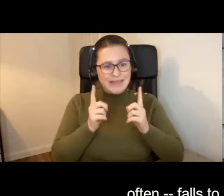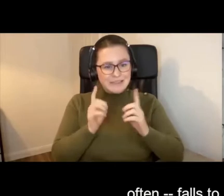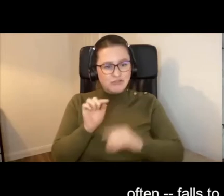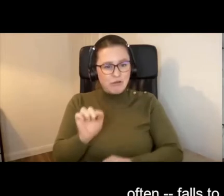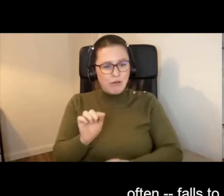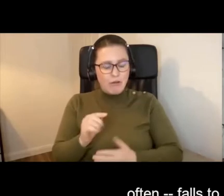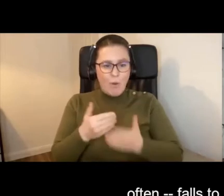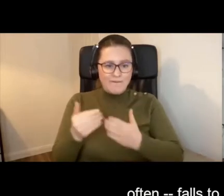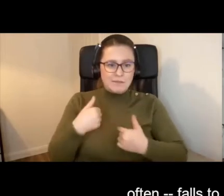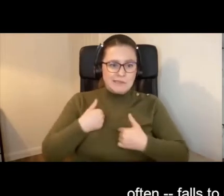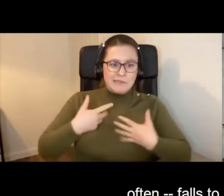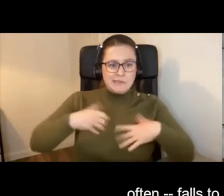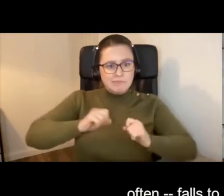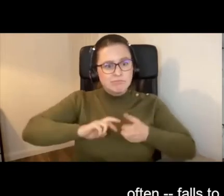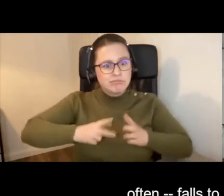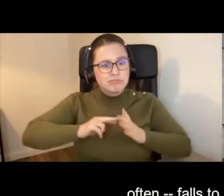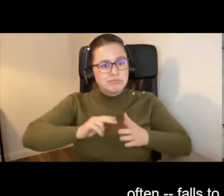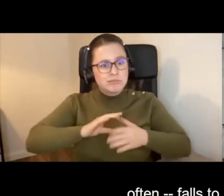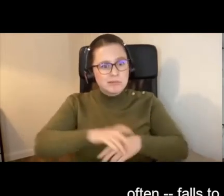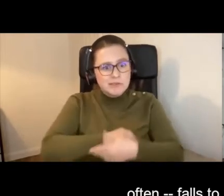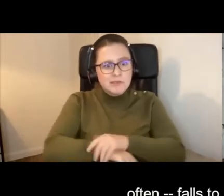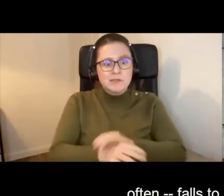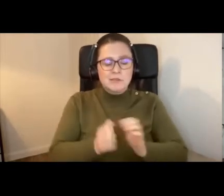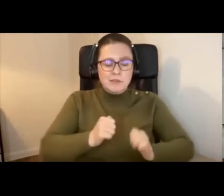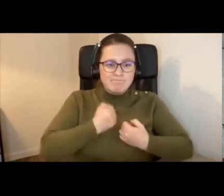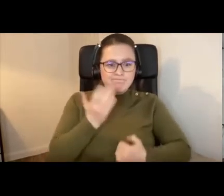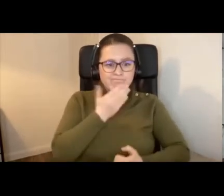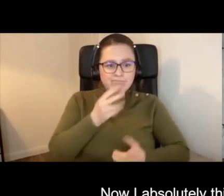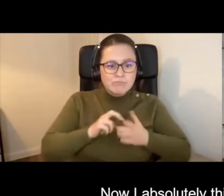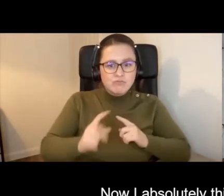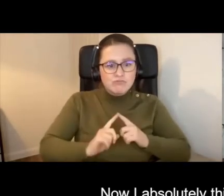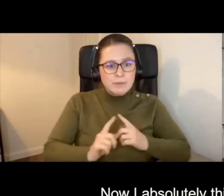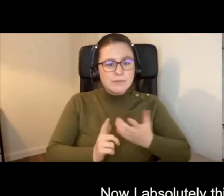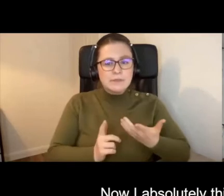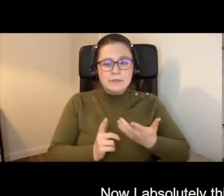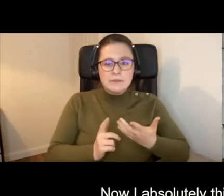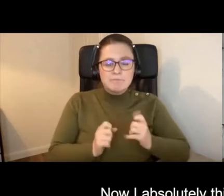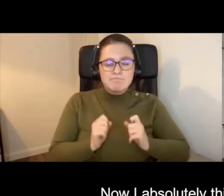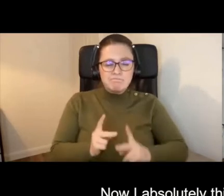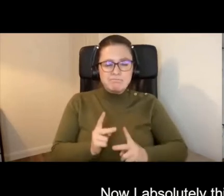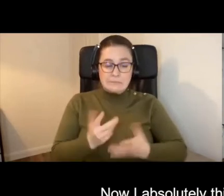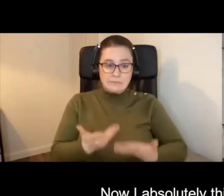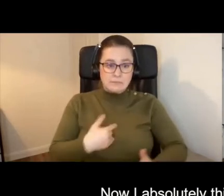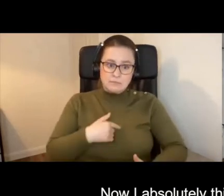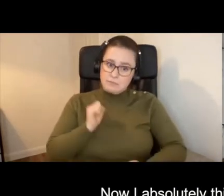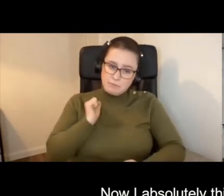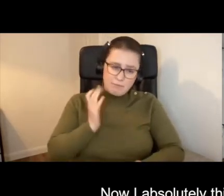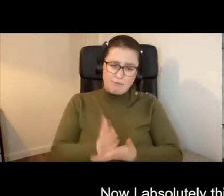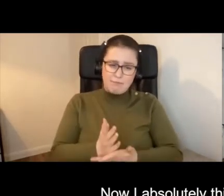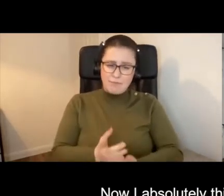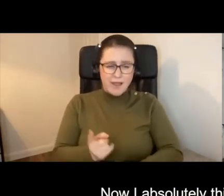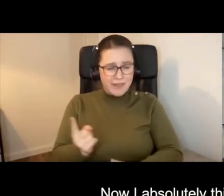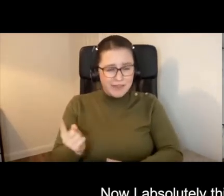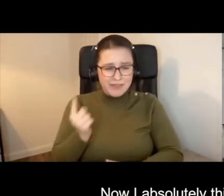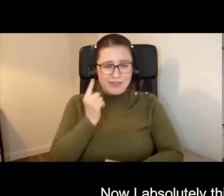forced me to start the organising of our school trips. Now, I absolutely think it is